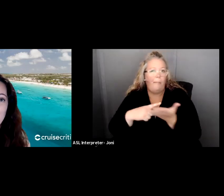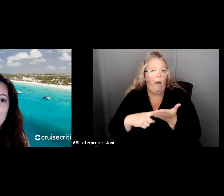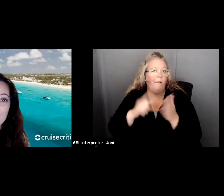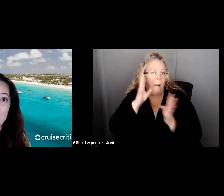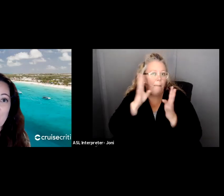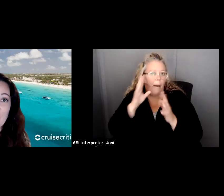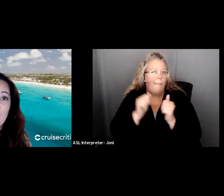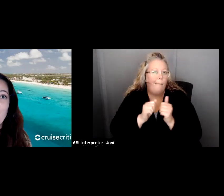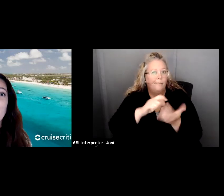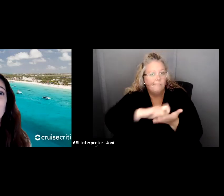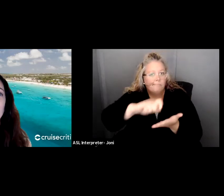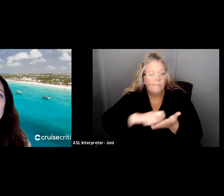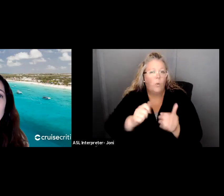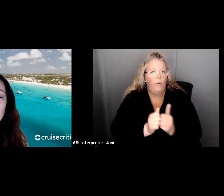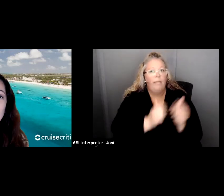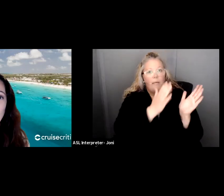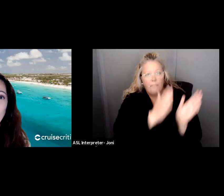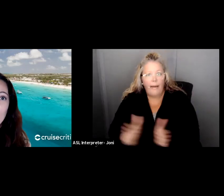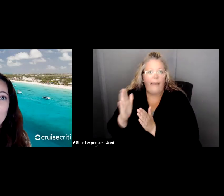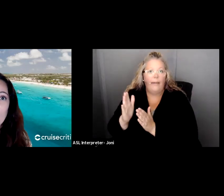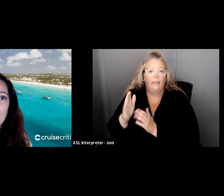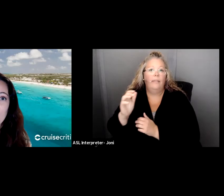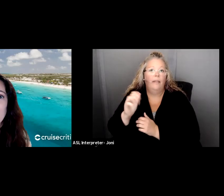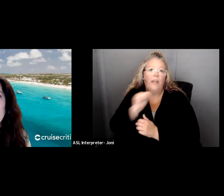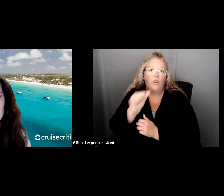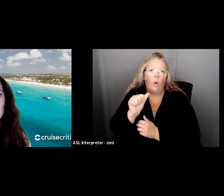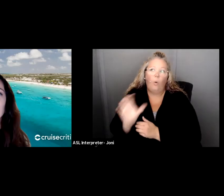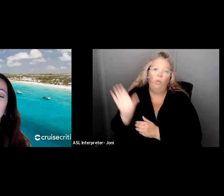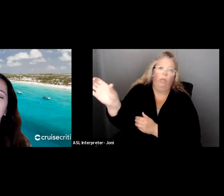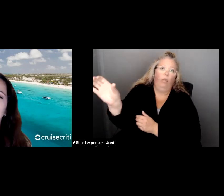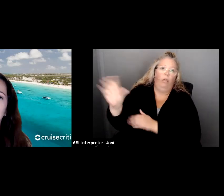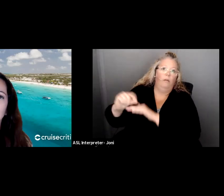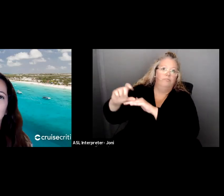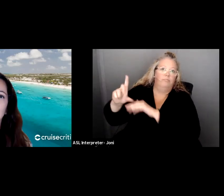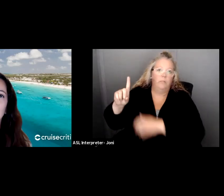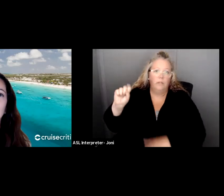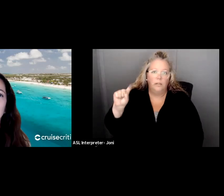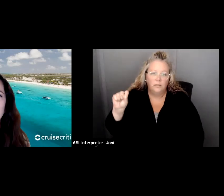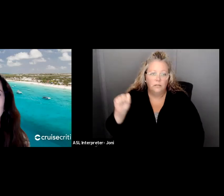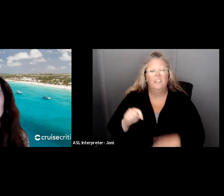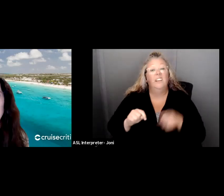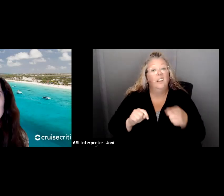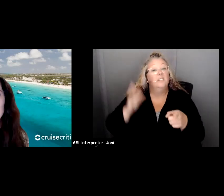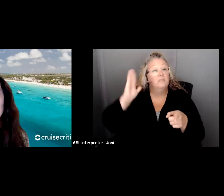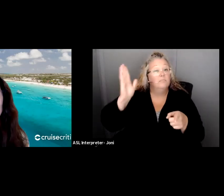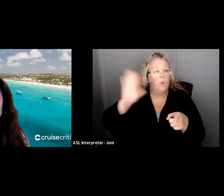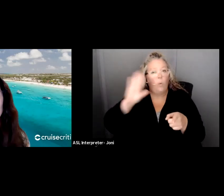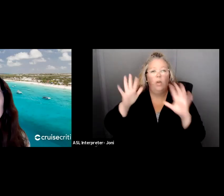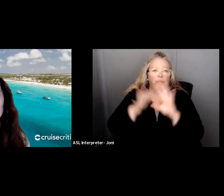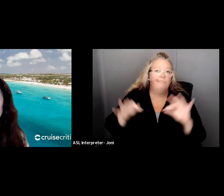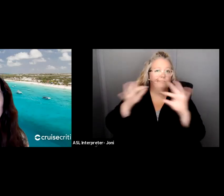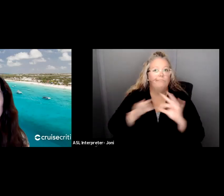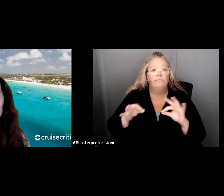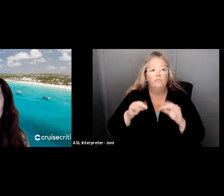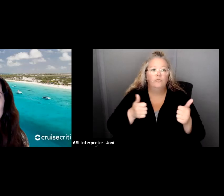dust after it's made. This is going to be a whirlwind of a presentation that's going to go through all the different main steps that most